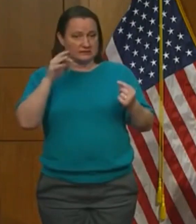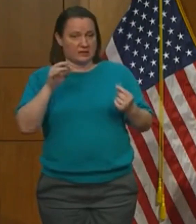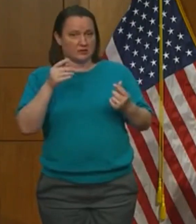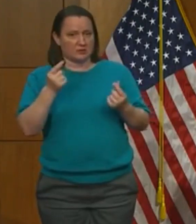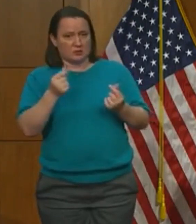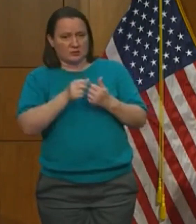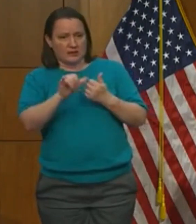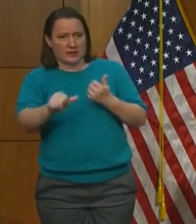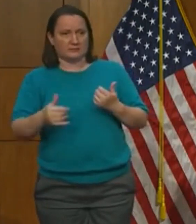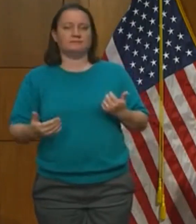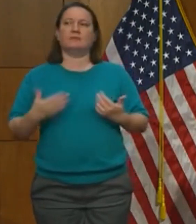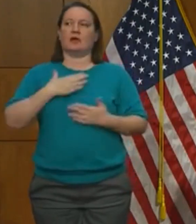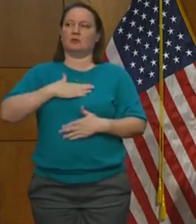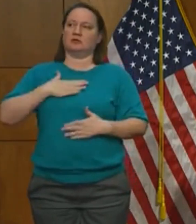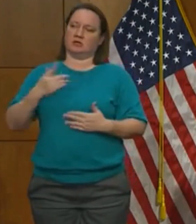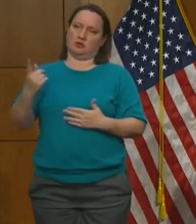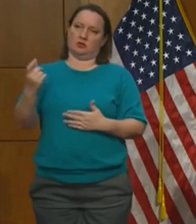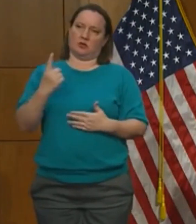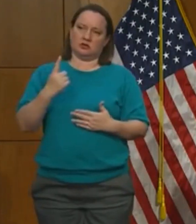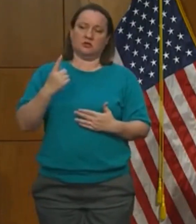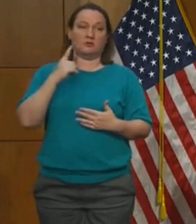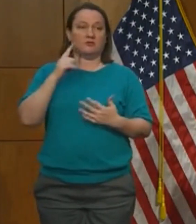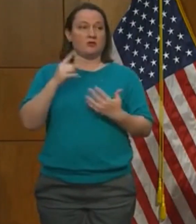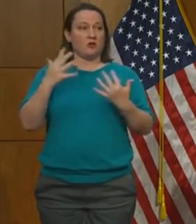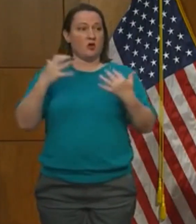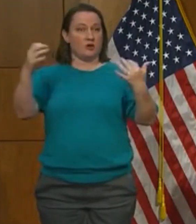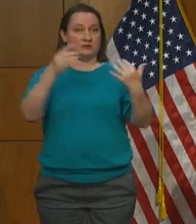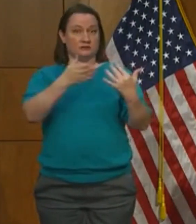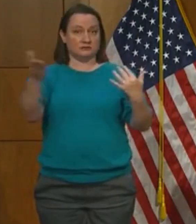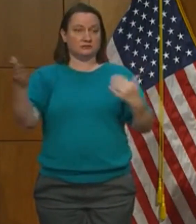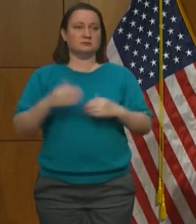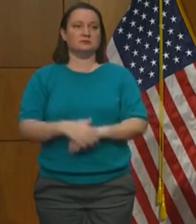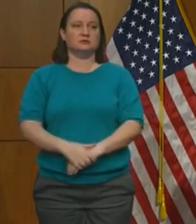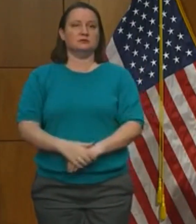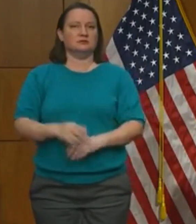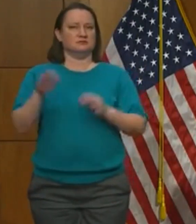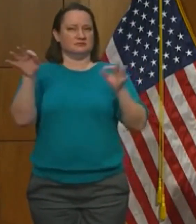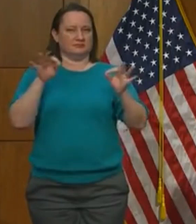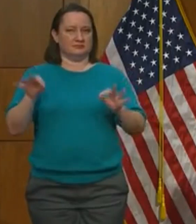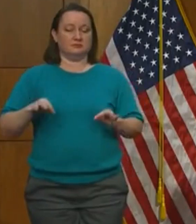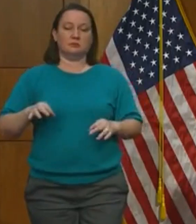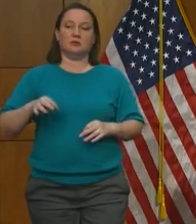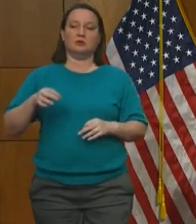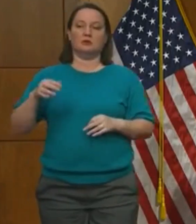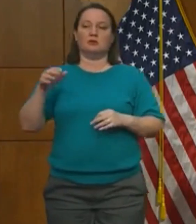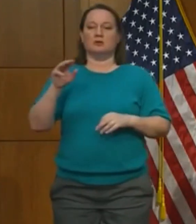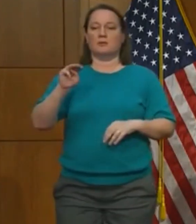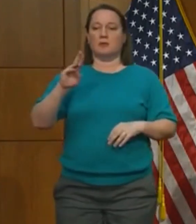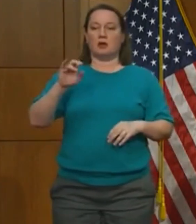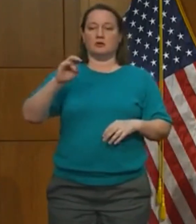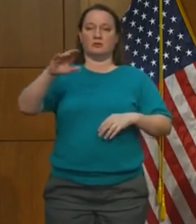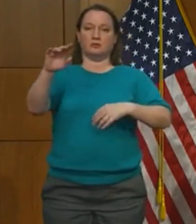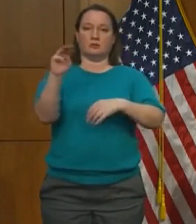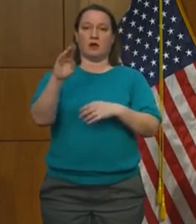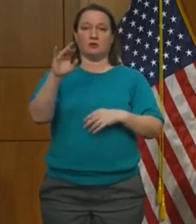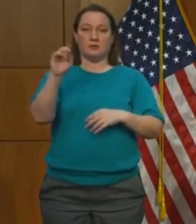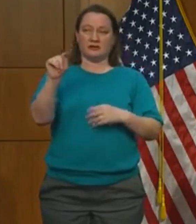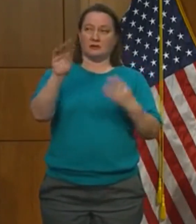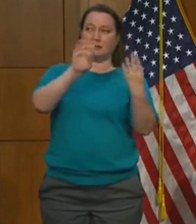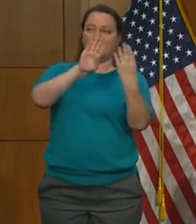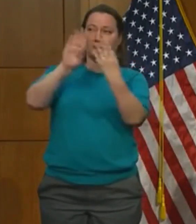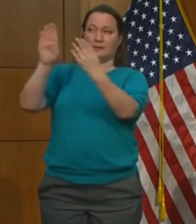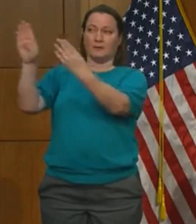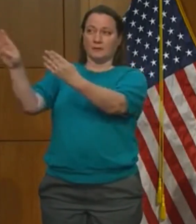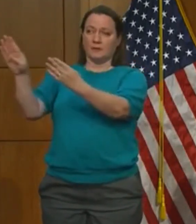question, but I think just for the audience, the great majority of the statues in Richmond and most of